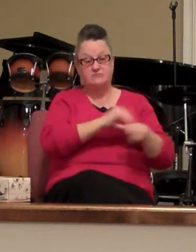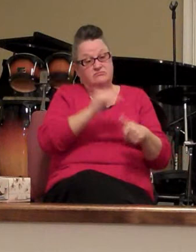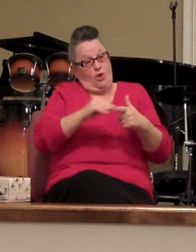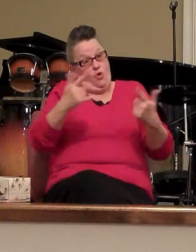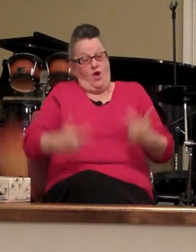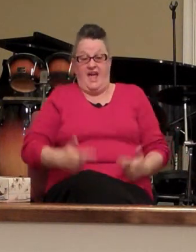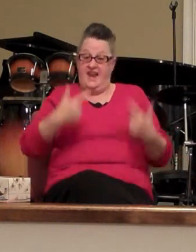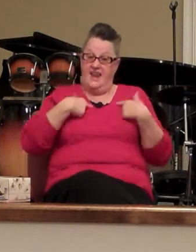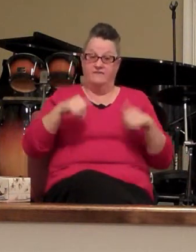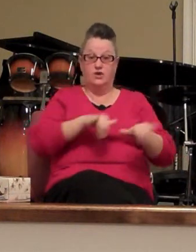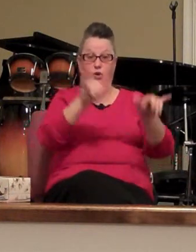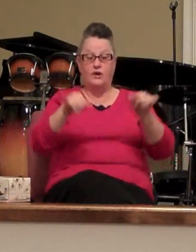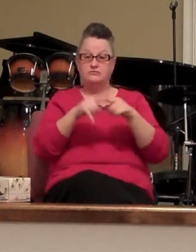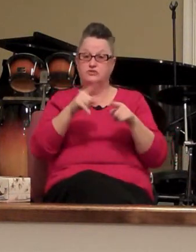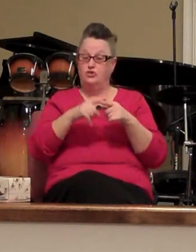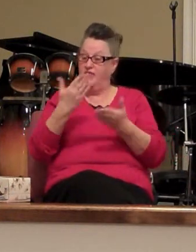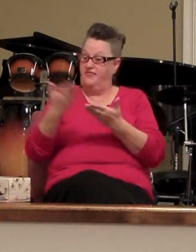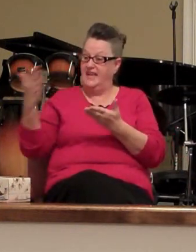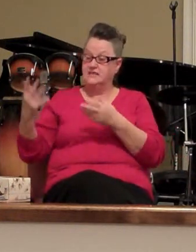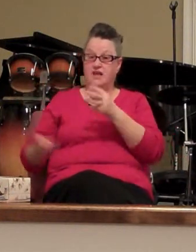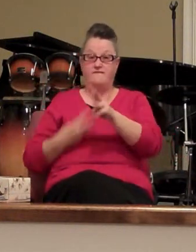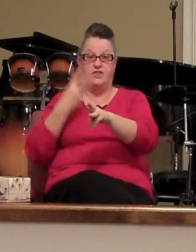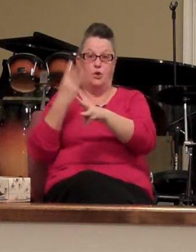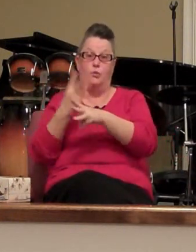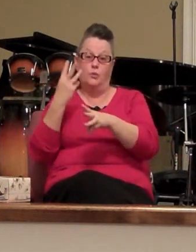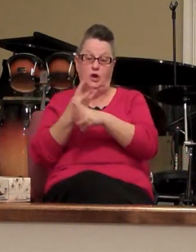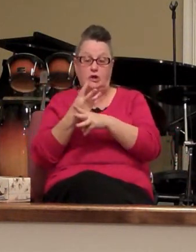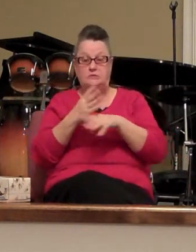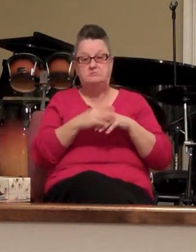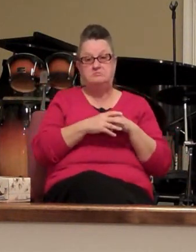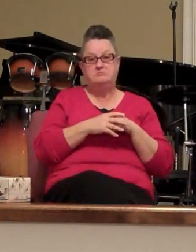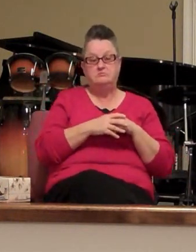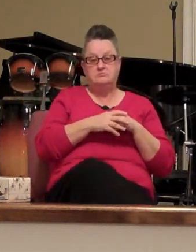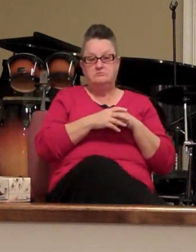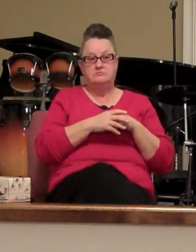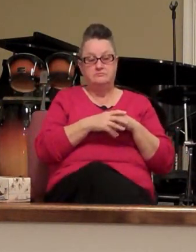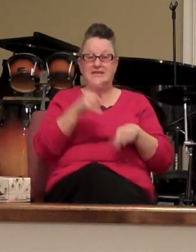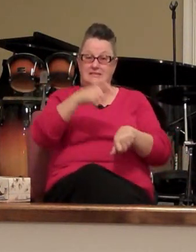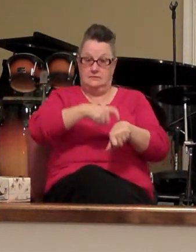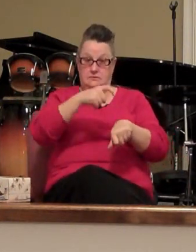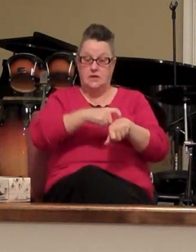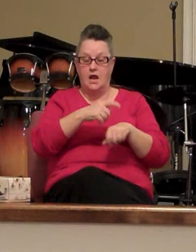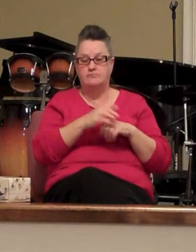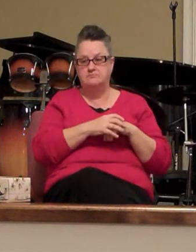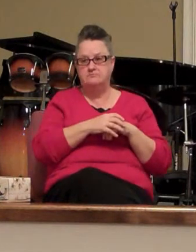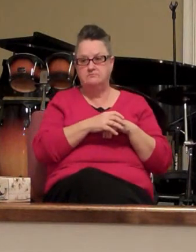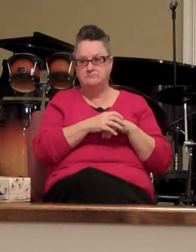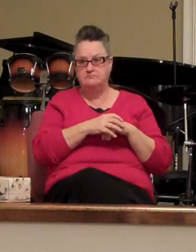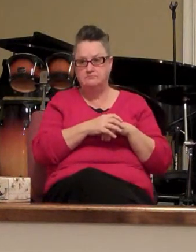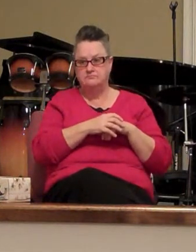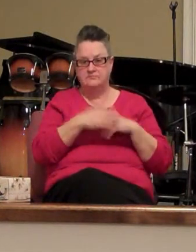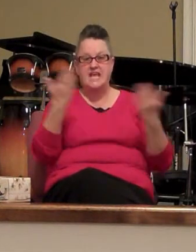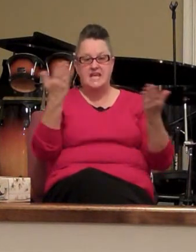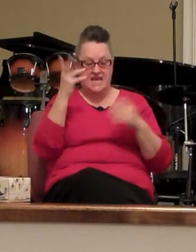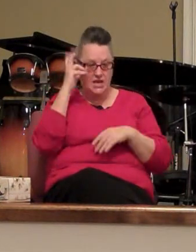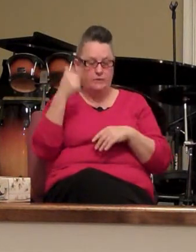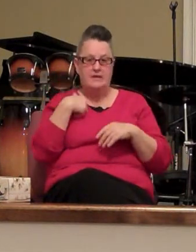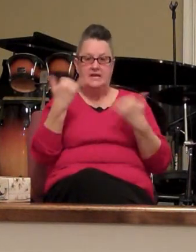to the morals of this age and of this world it's time hear me now it's time to get